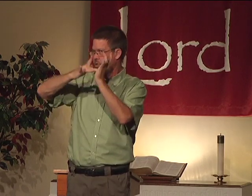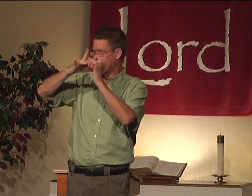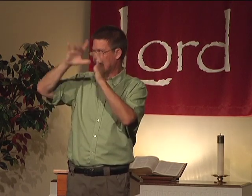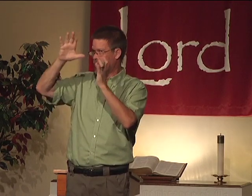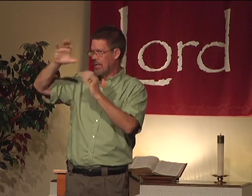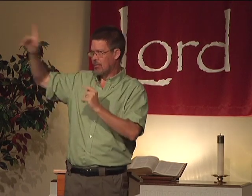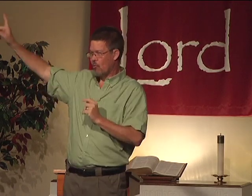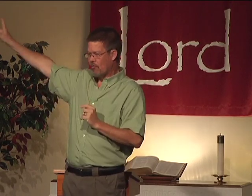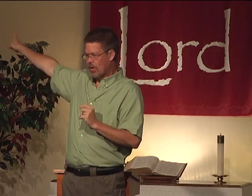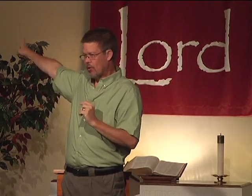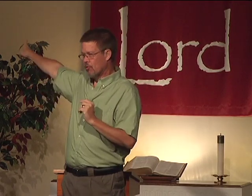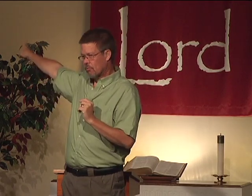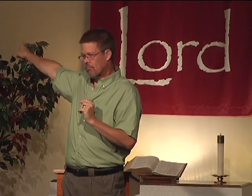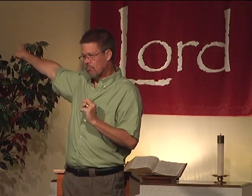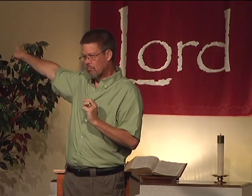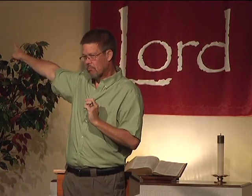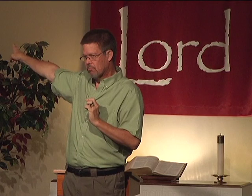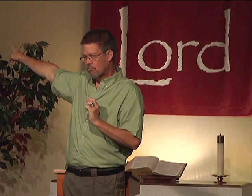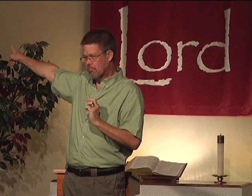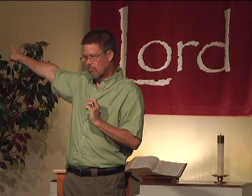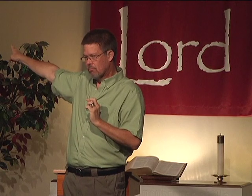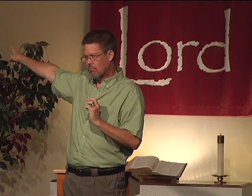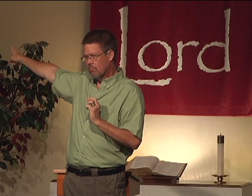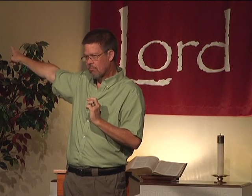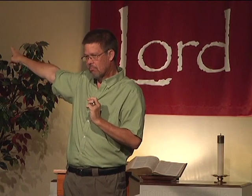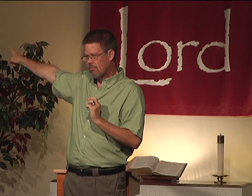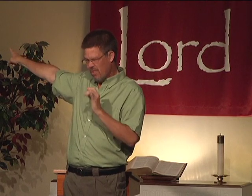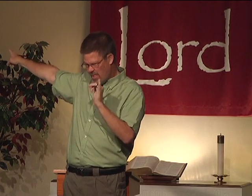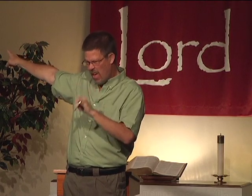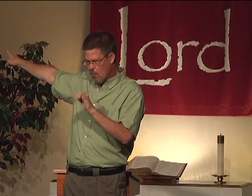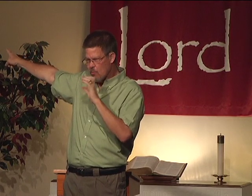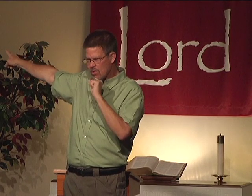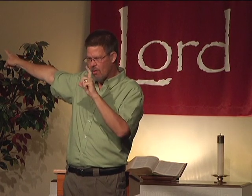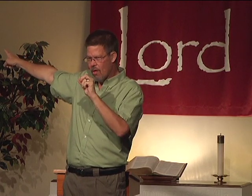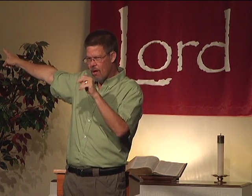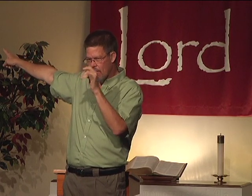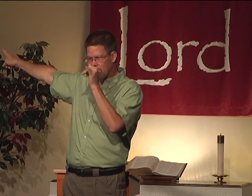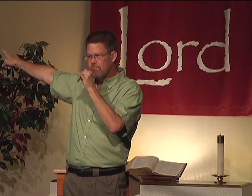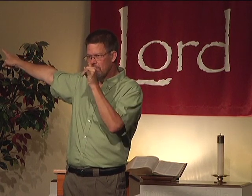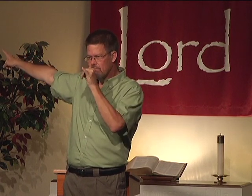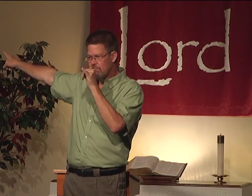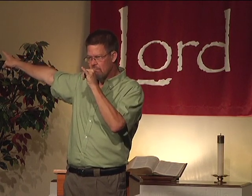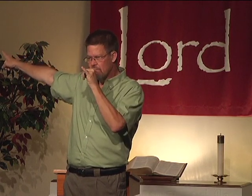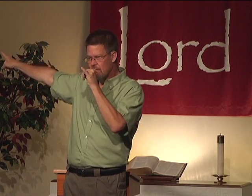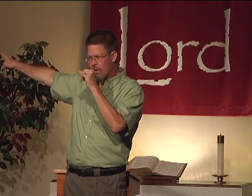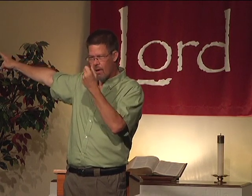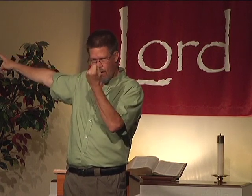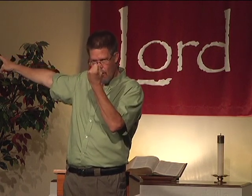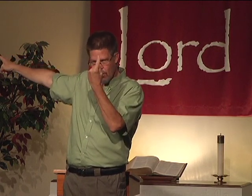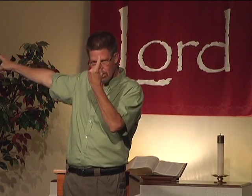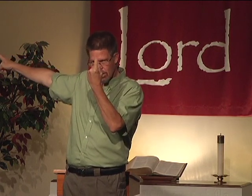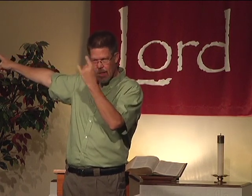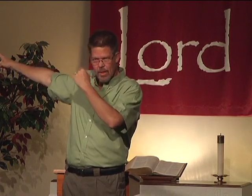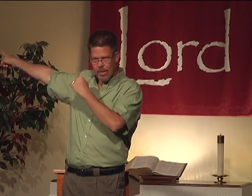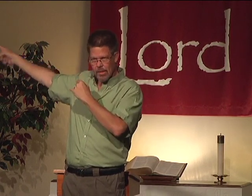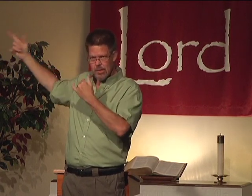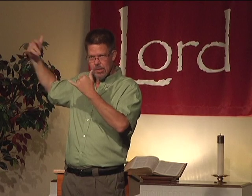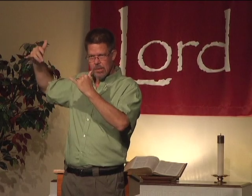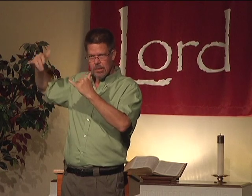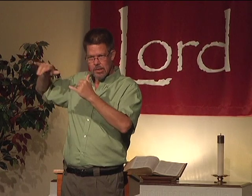of what Jesus has done right here on the cross, that was love. To understand